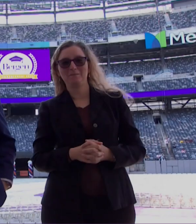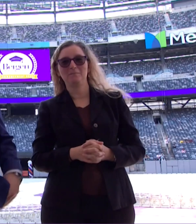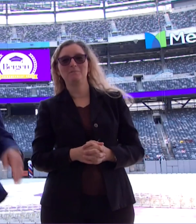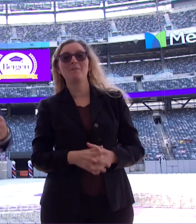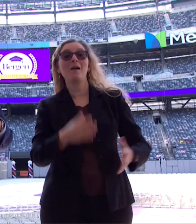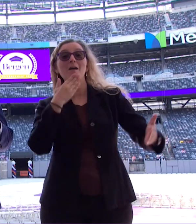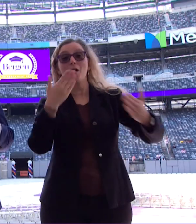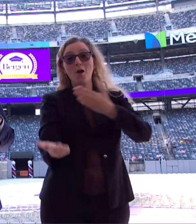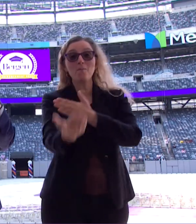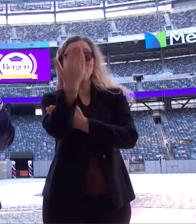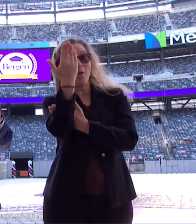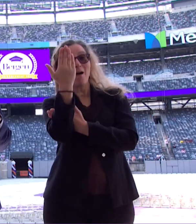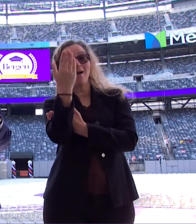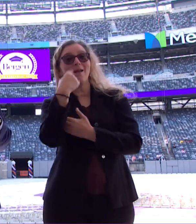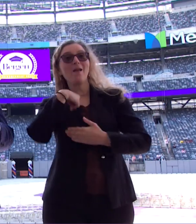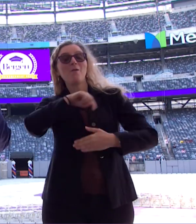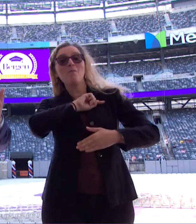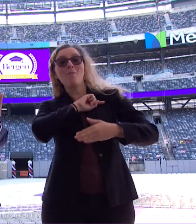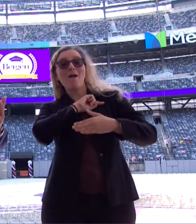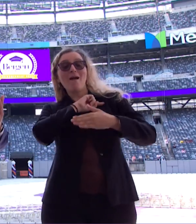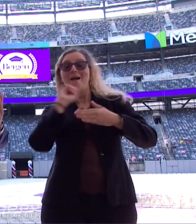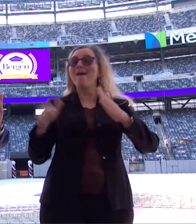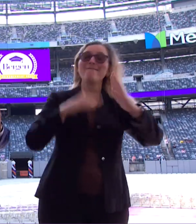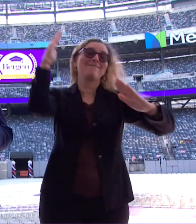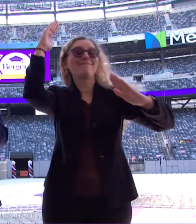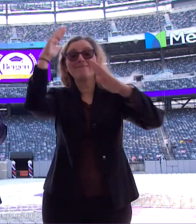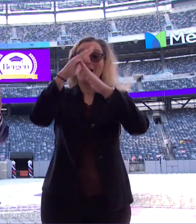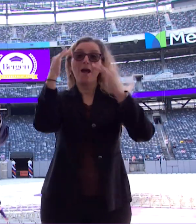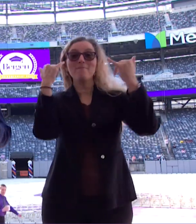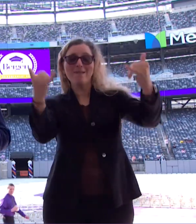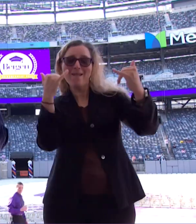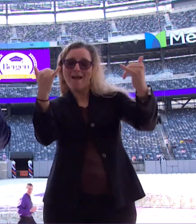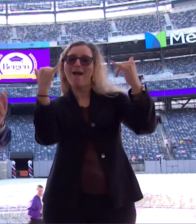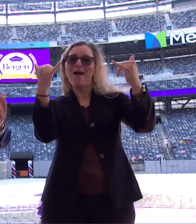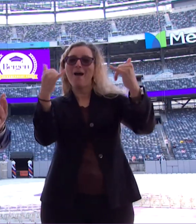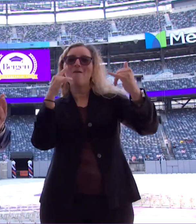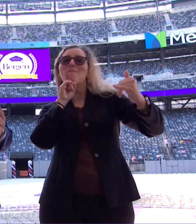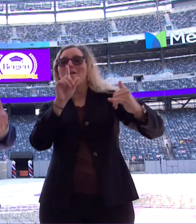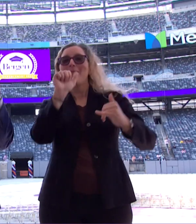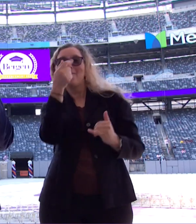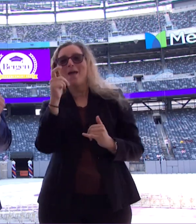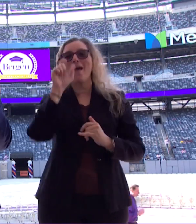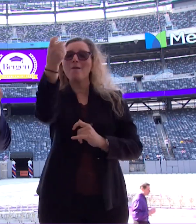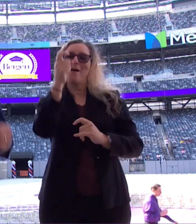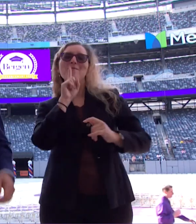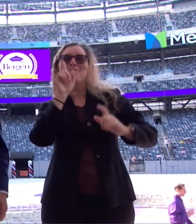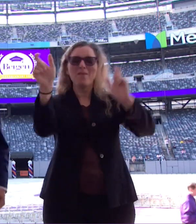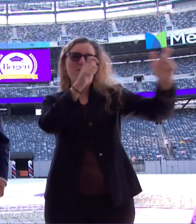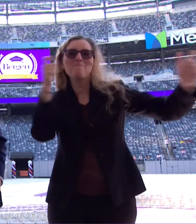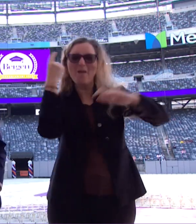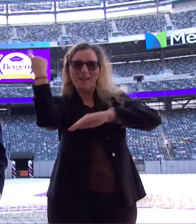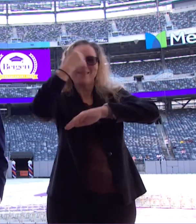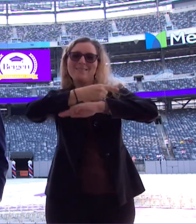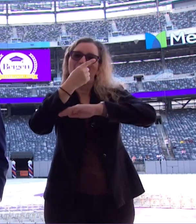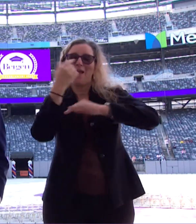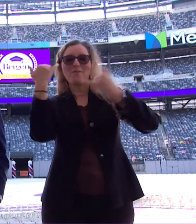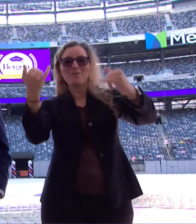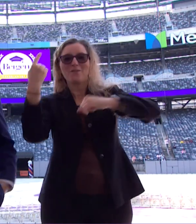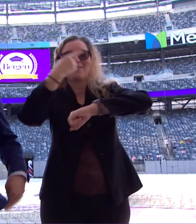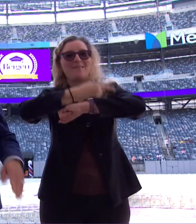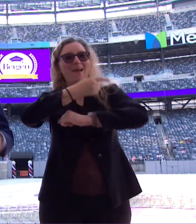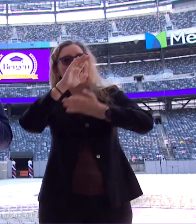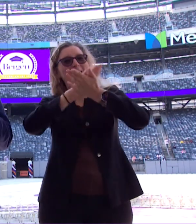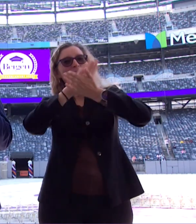Good morning. We have reached the mountaintop, the summit, the apex, the biggest day of the academic